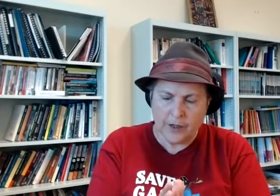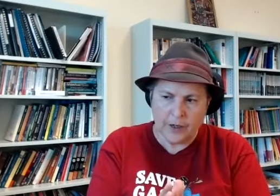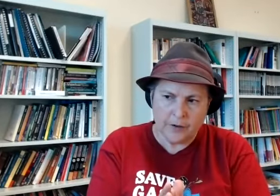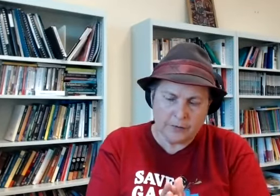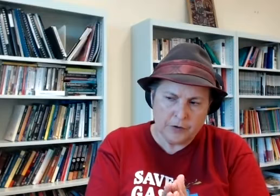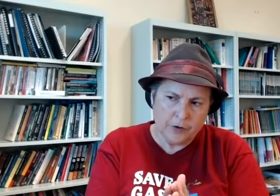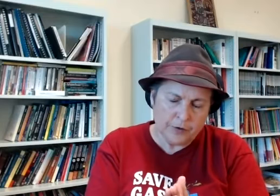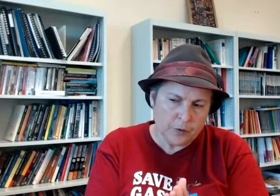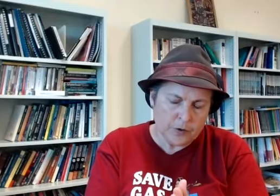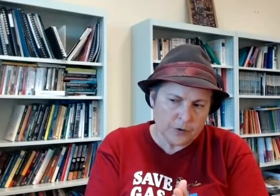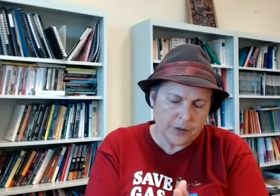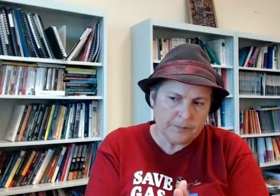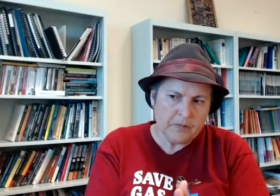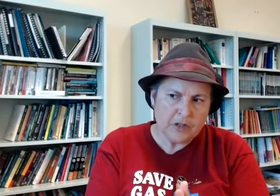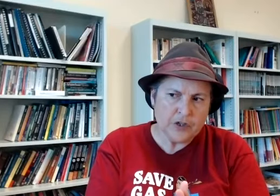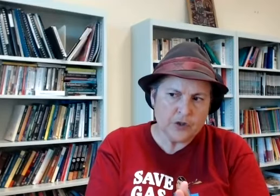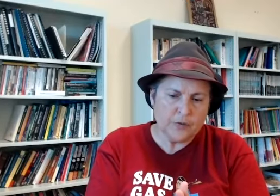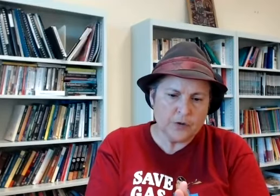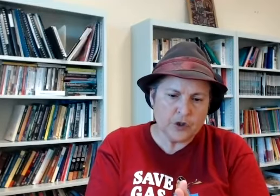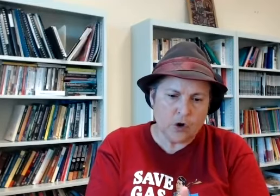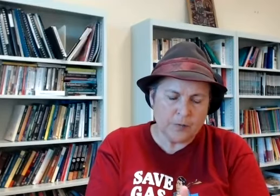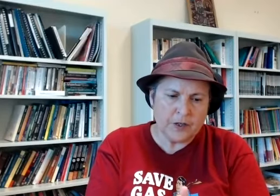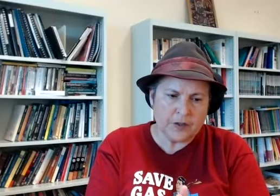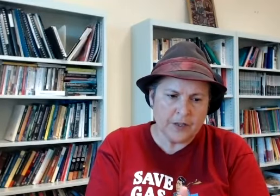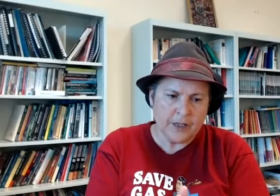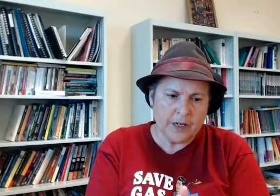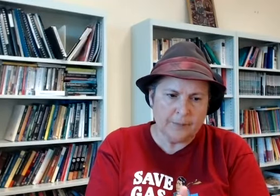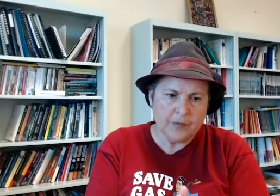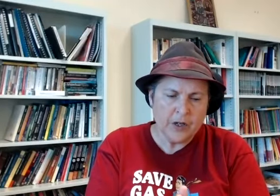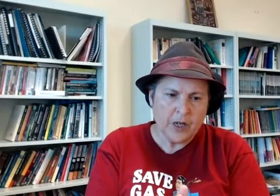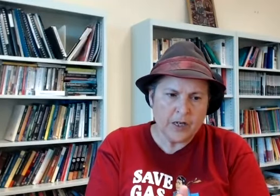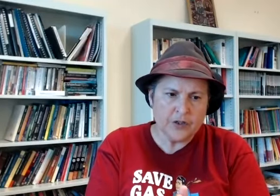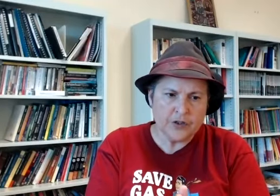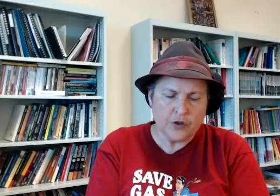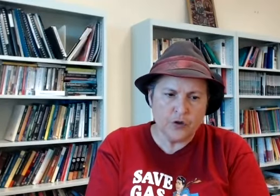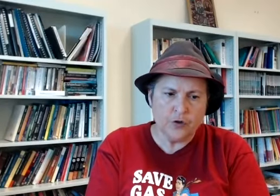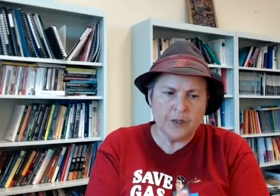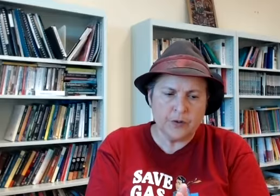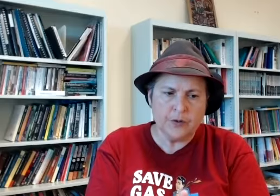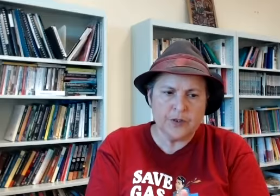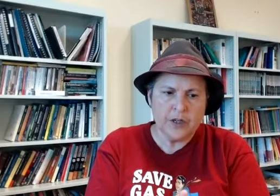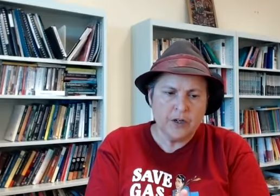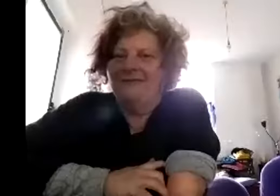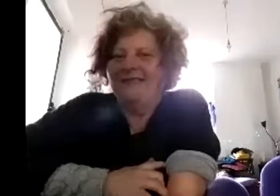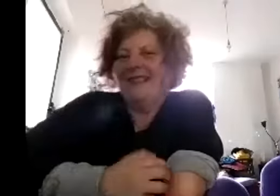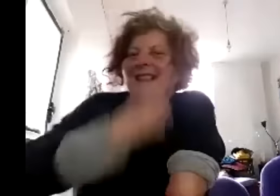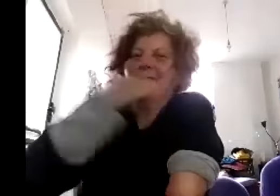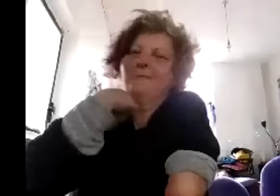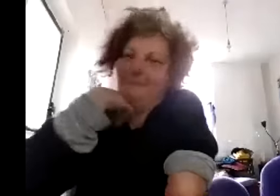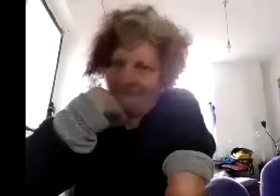uh your thoughts on the issue of shock because i think um and disturb because again i guess